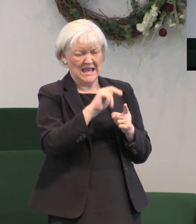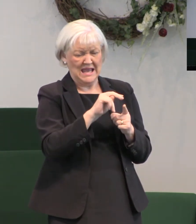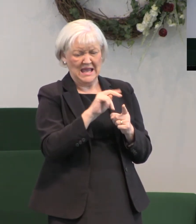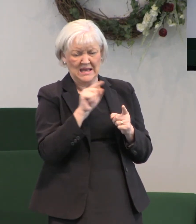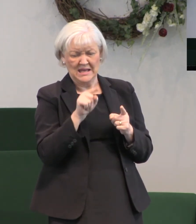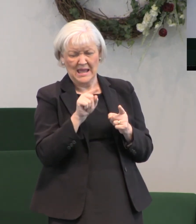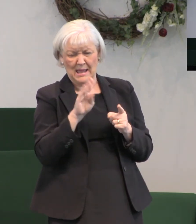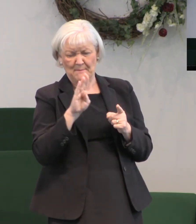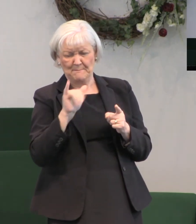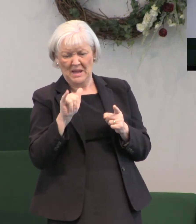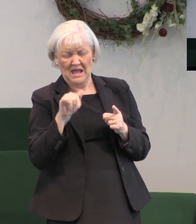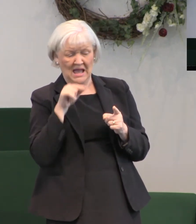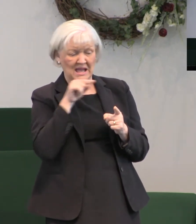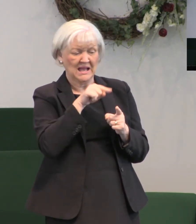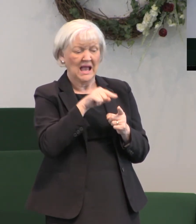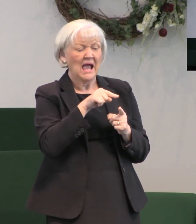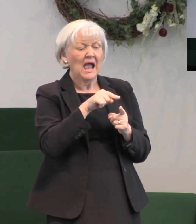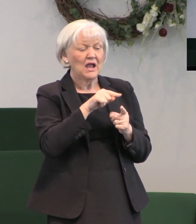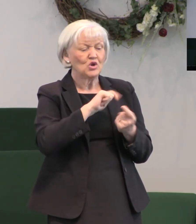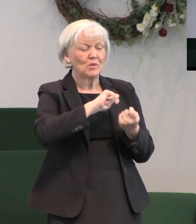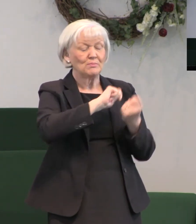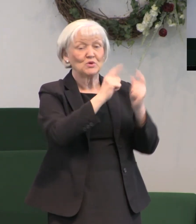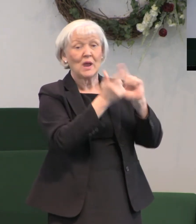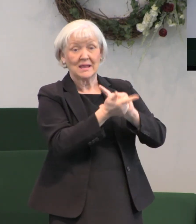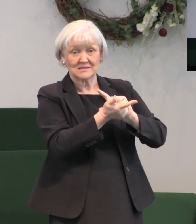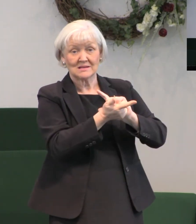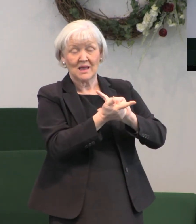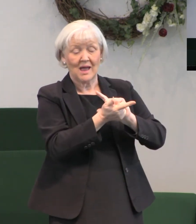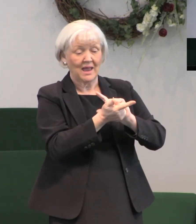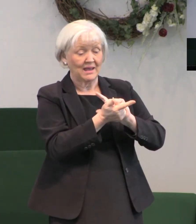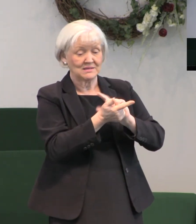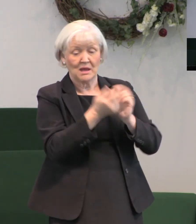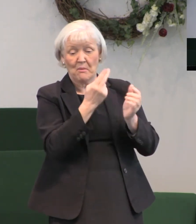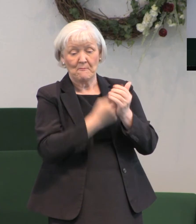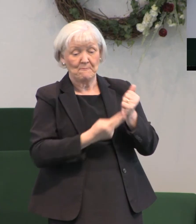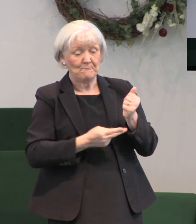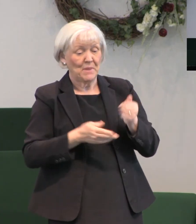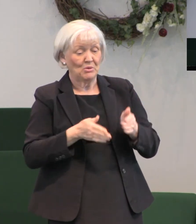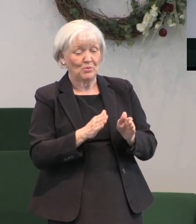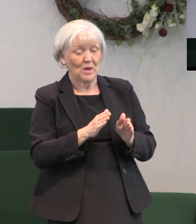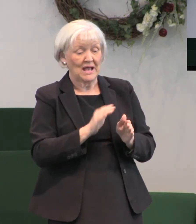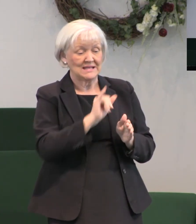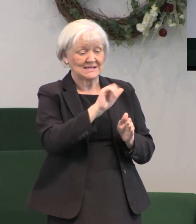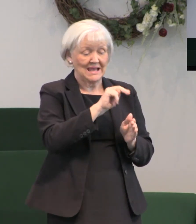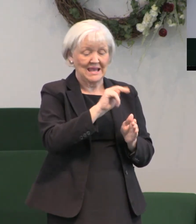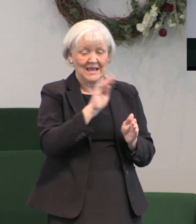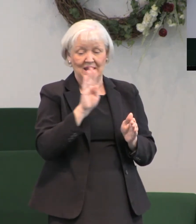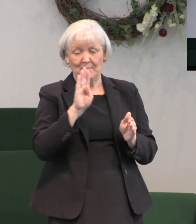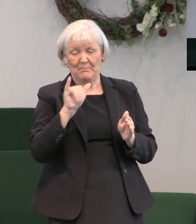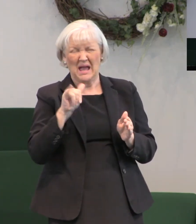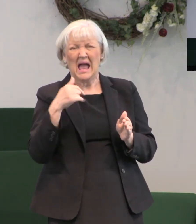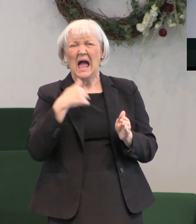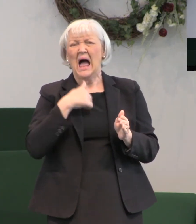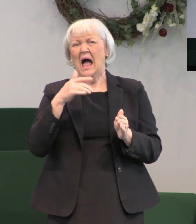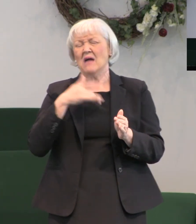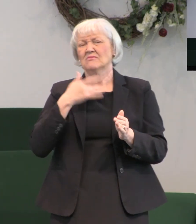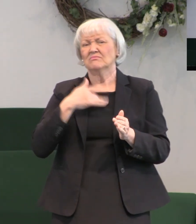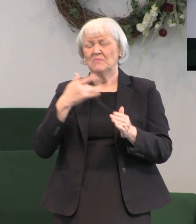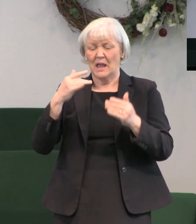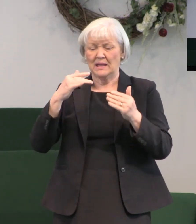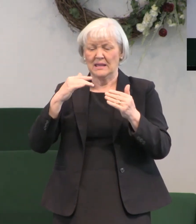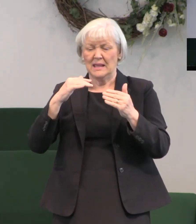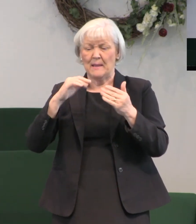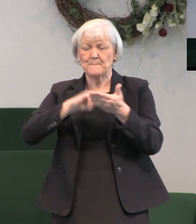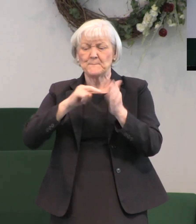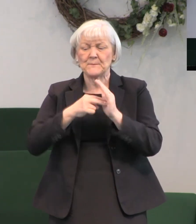there can be translated in or by. And I think here it means He was justified by the Spirit.